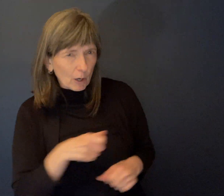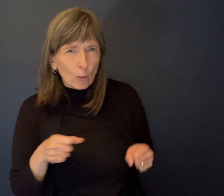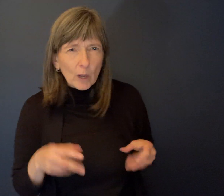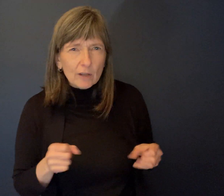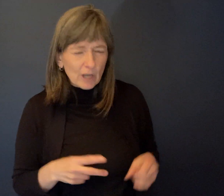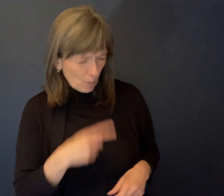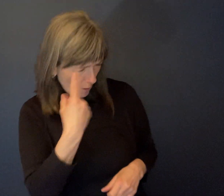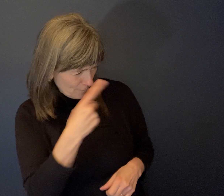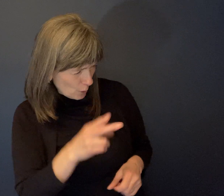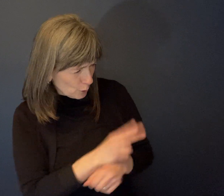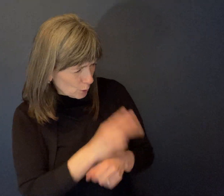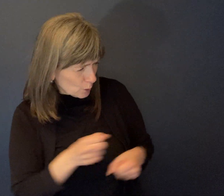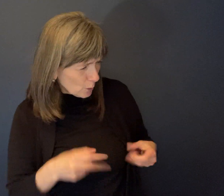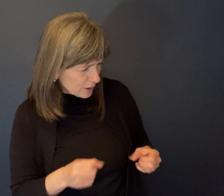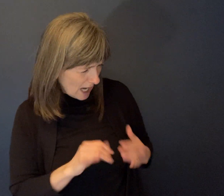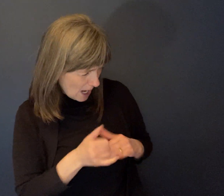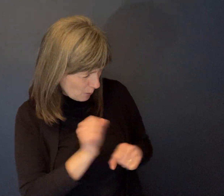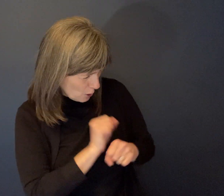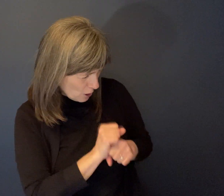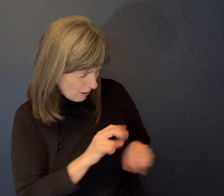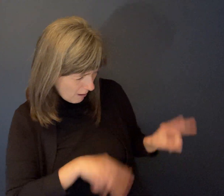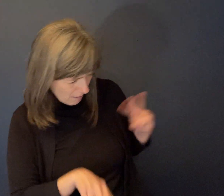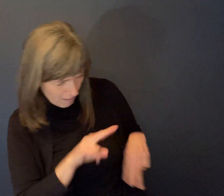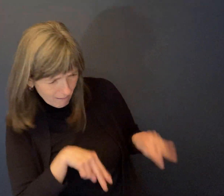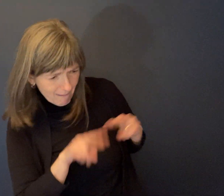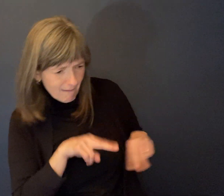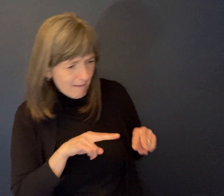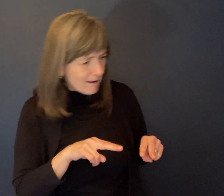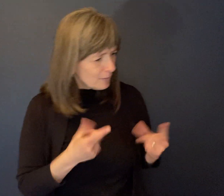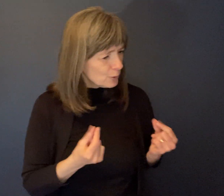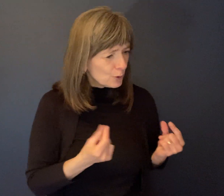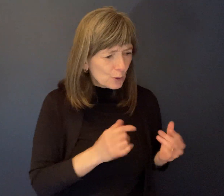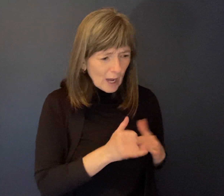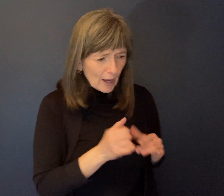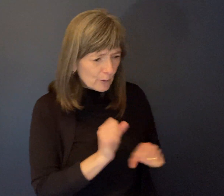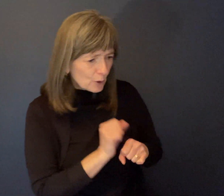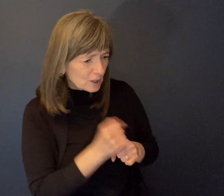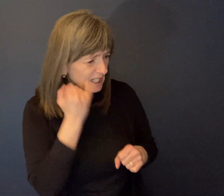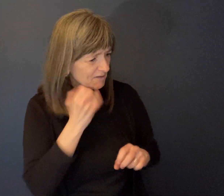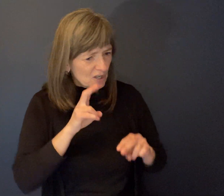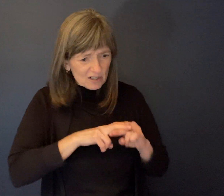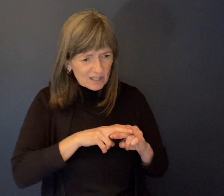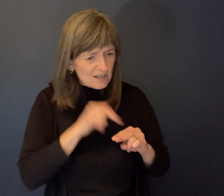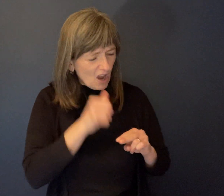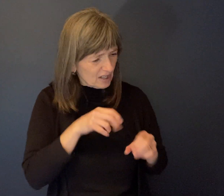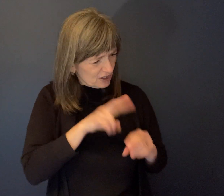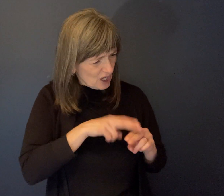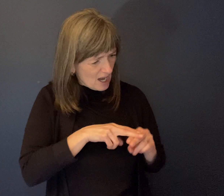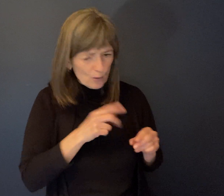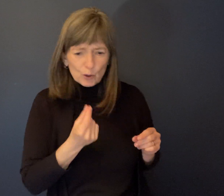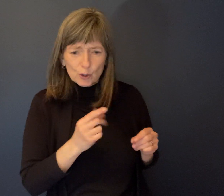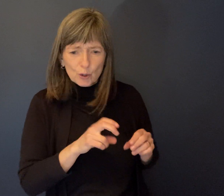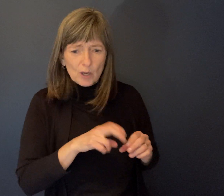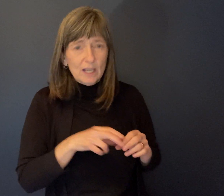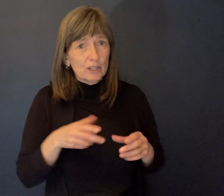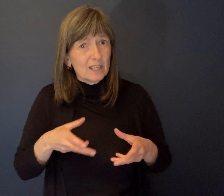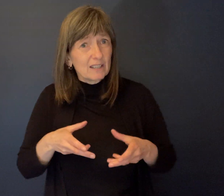a wheelchair and how does it work? And what do you do when you're doing certain things when you're not in a chair or, you know, if you're, do you take your brace off and that kind of thing?